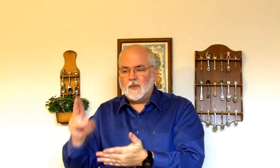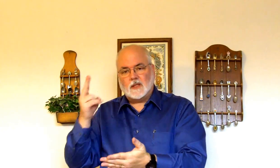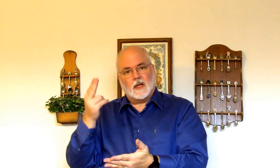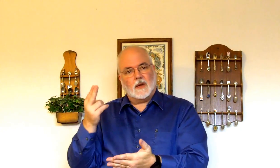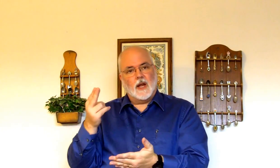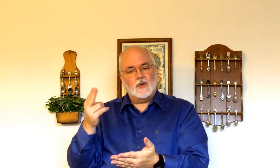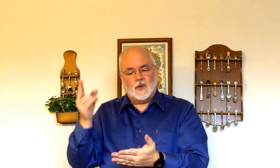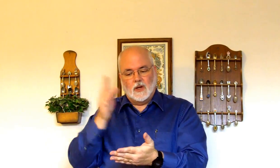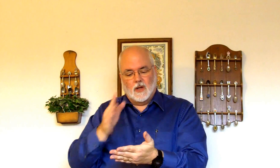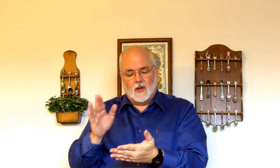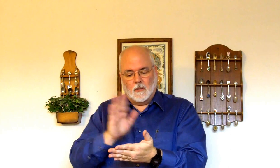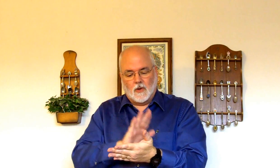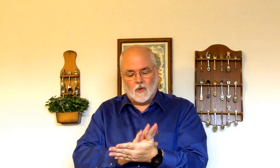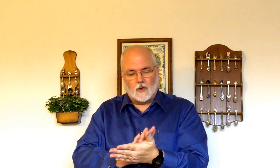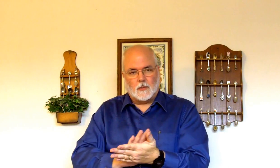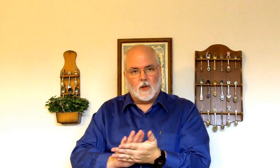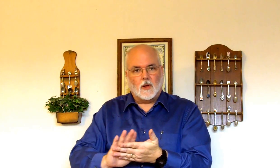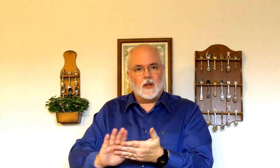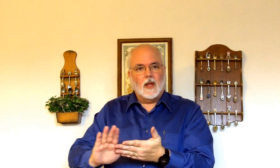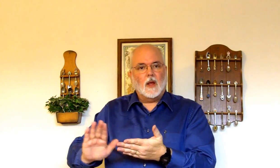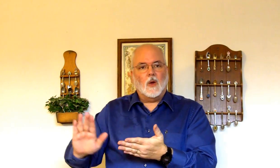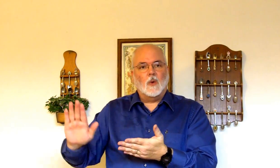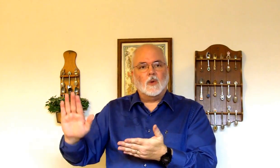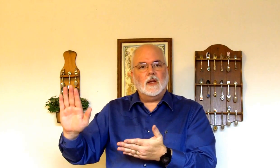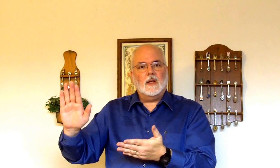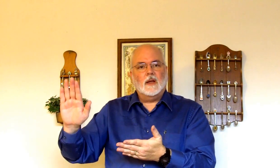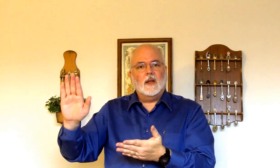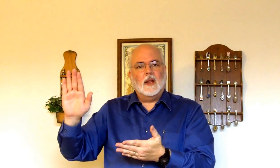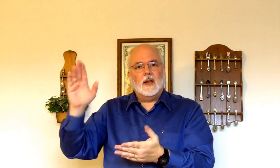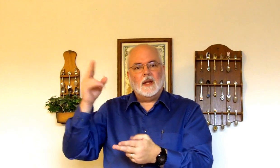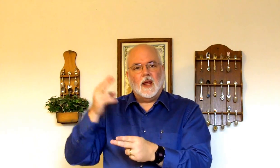It's a letter H. Coming across the palm. Holy. Name.